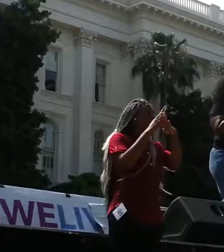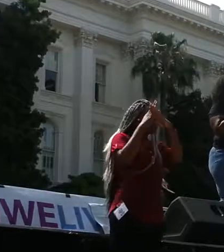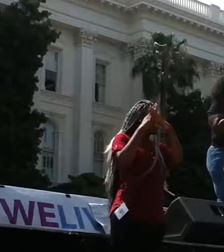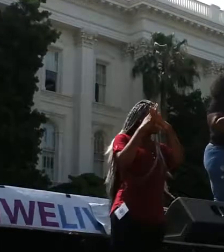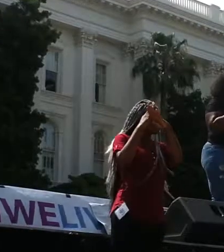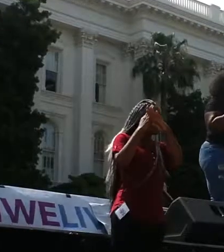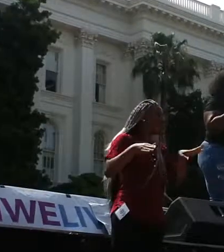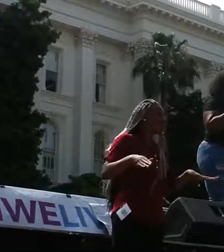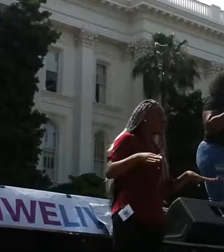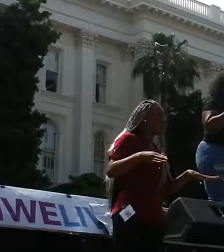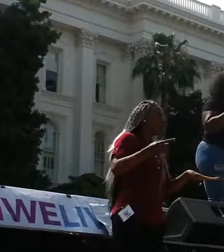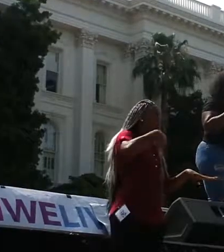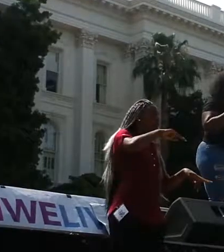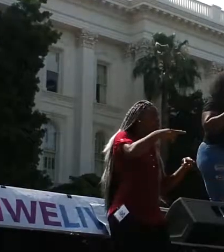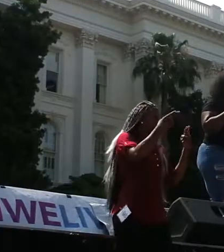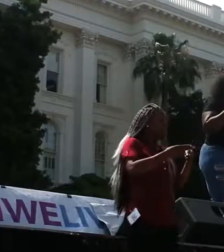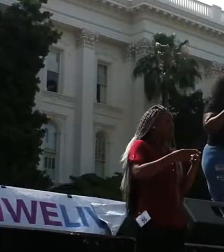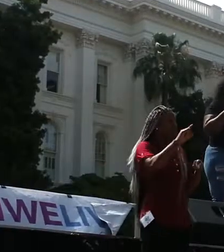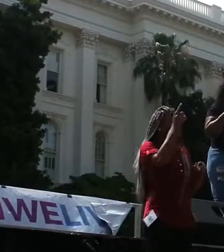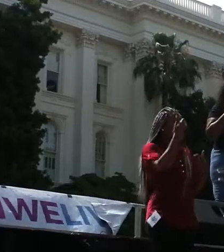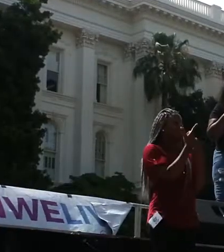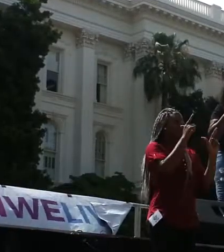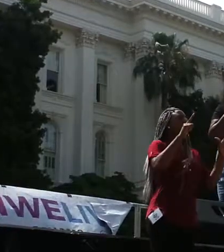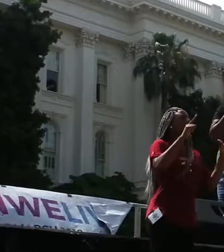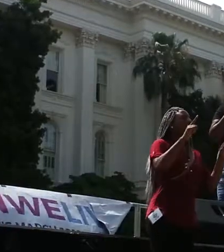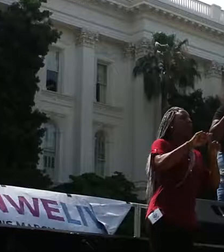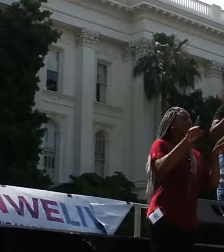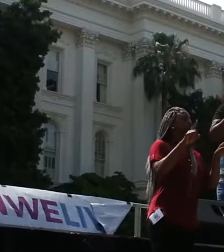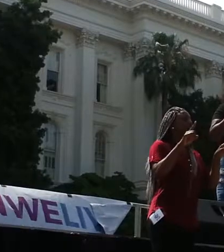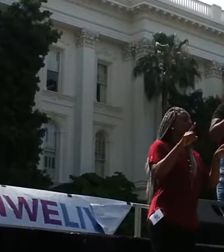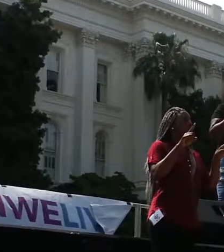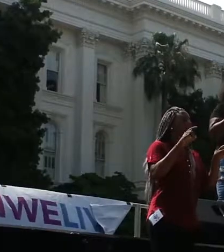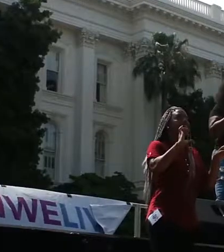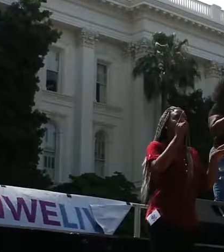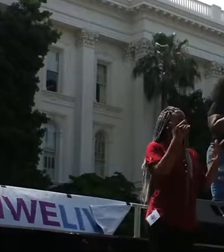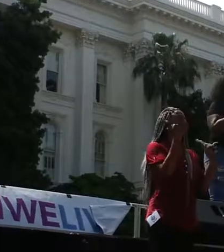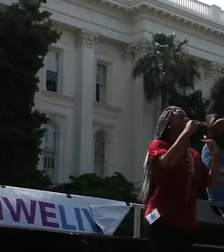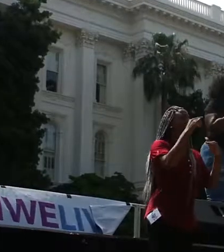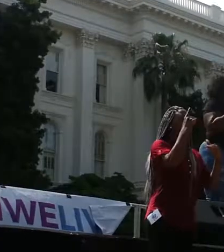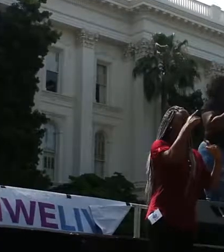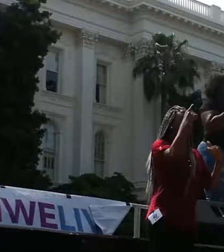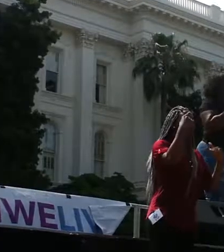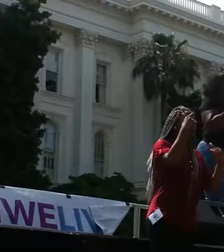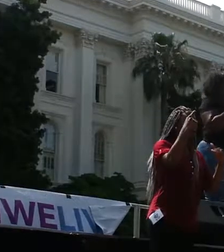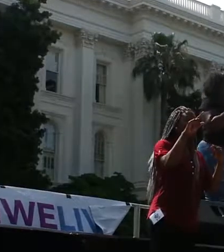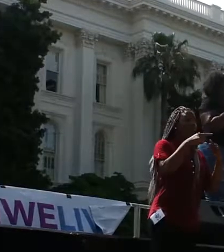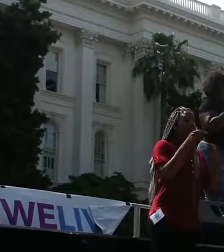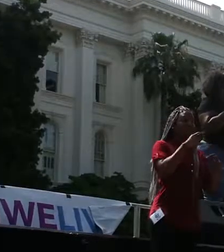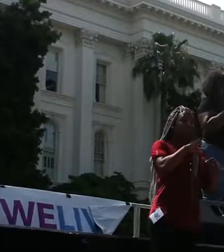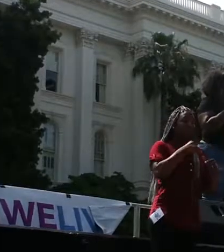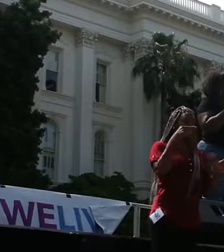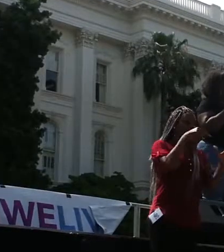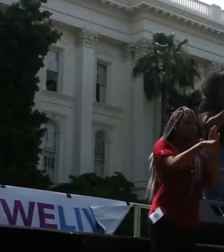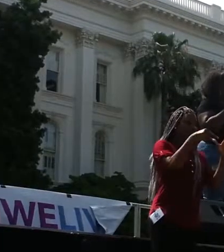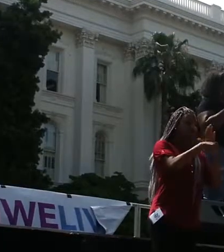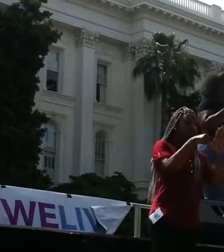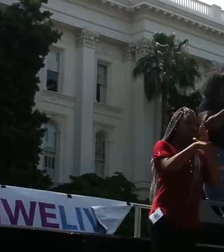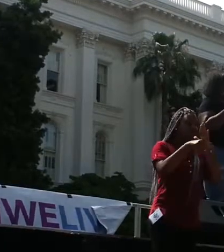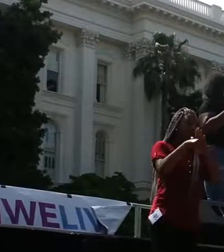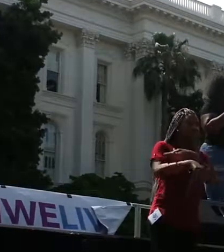lane might be black liberation, but it is, and it's not limited to when the cops kill us and they murder us.